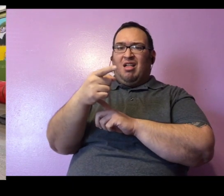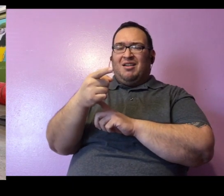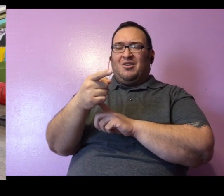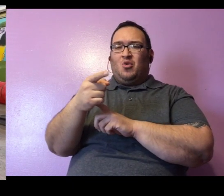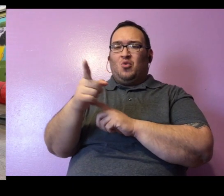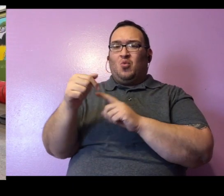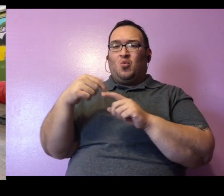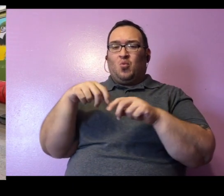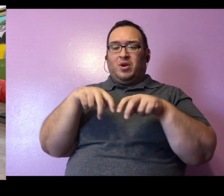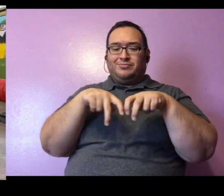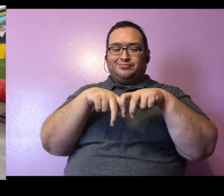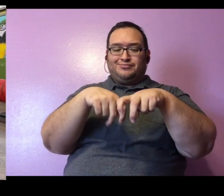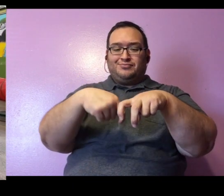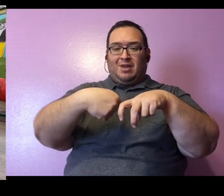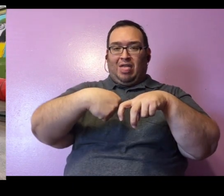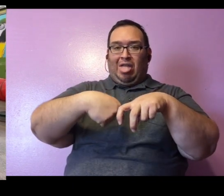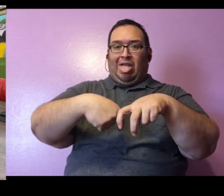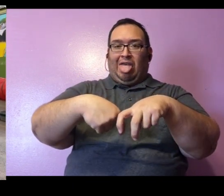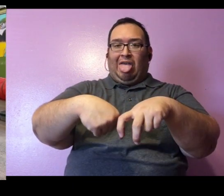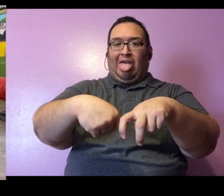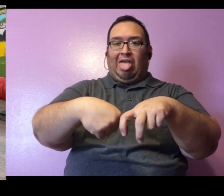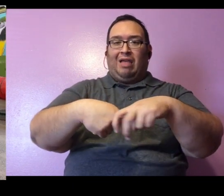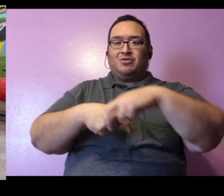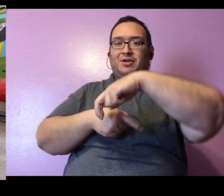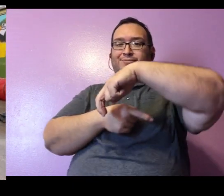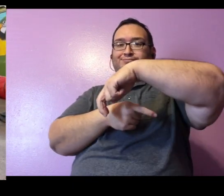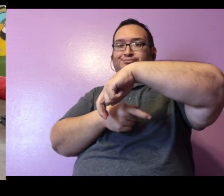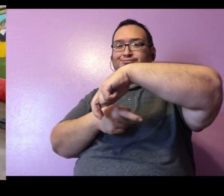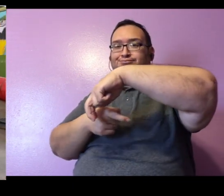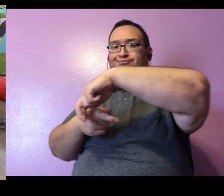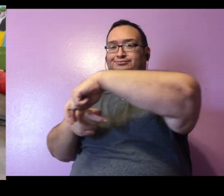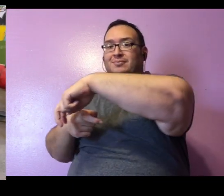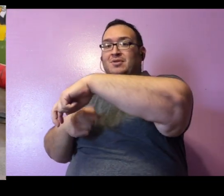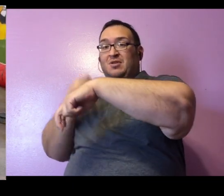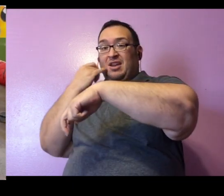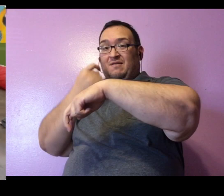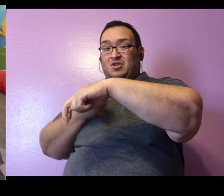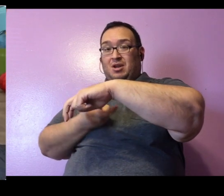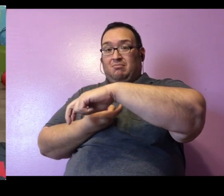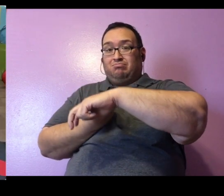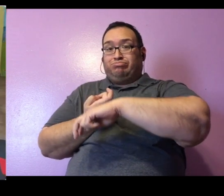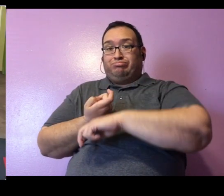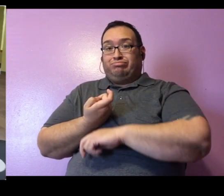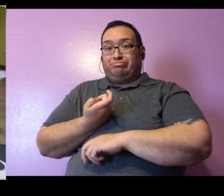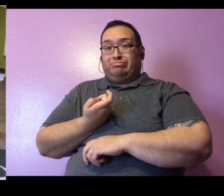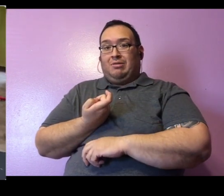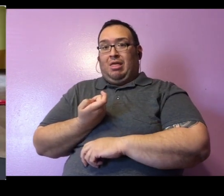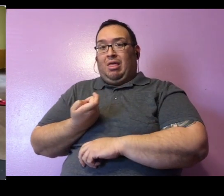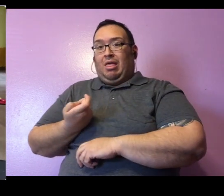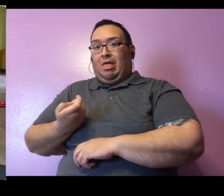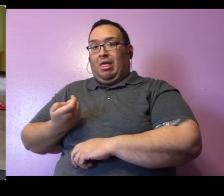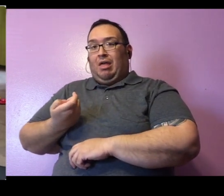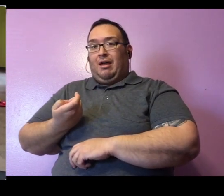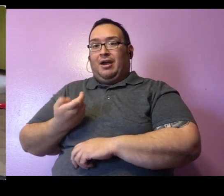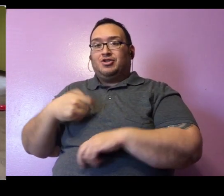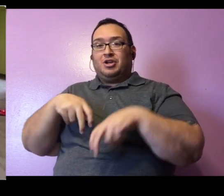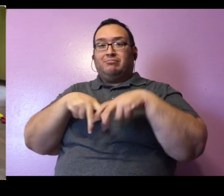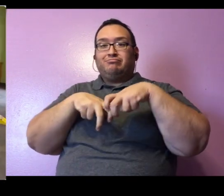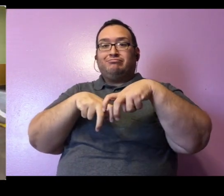sure it doesn't drag on the ground and get dirty or get caught on things, so if she can curl it up like that, it's a way that she can walk around